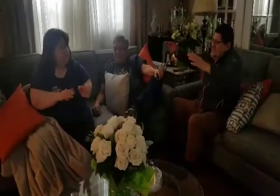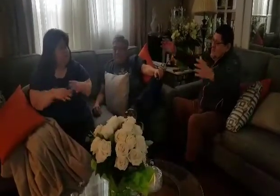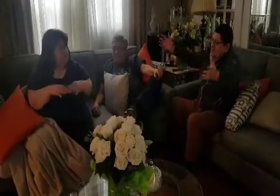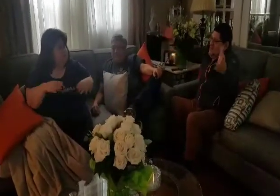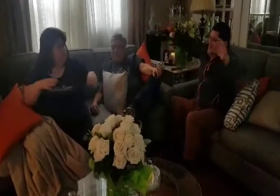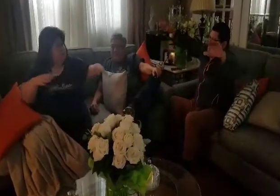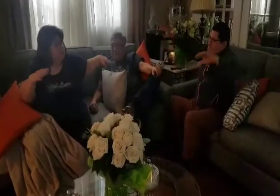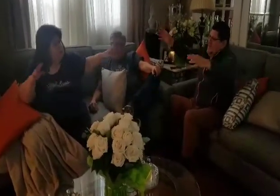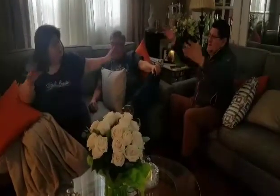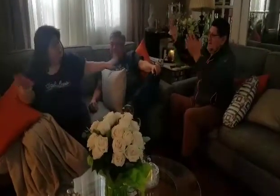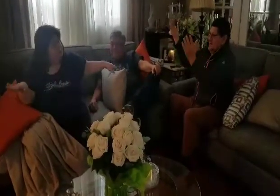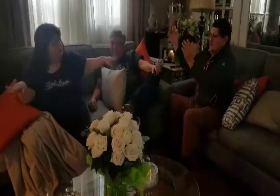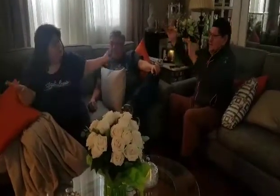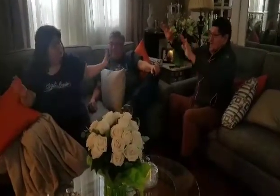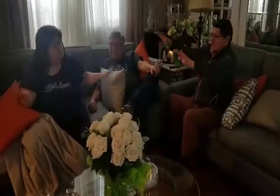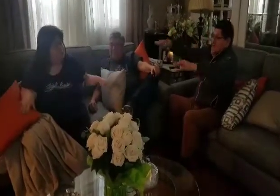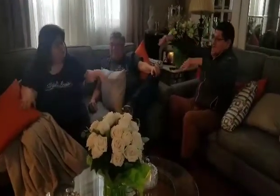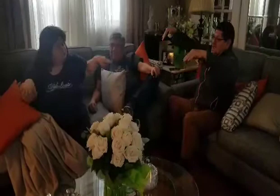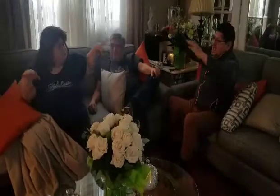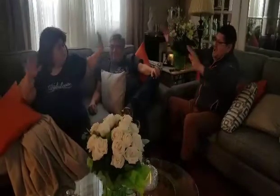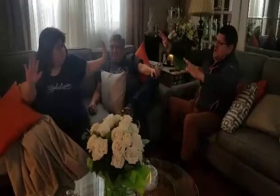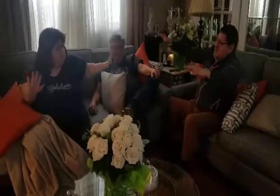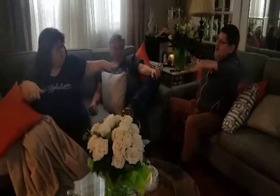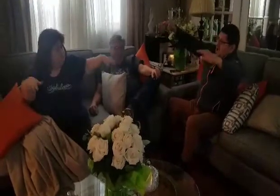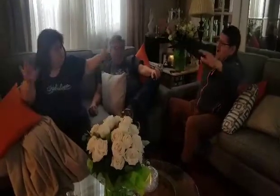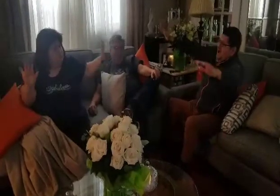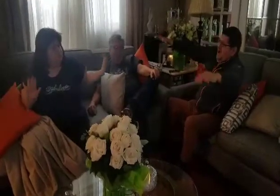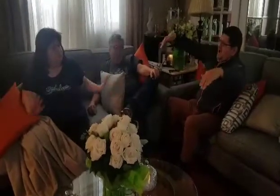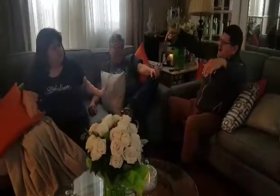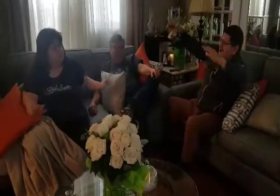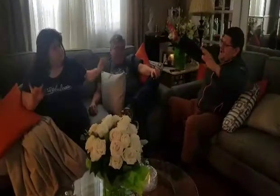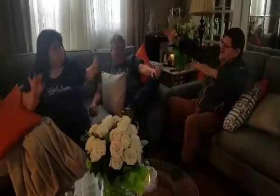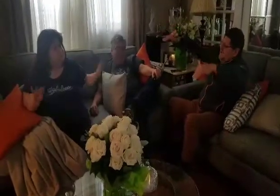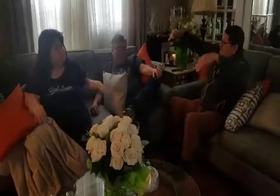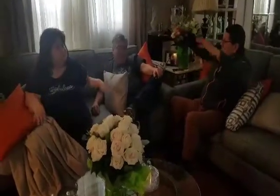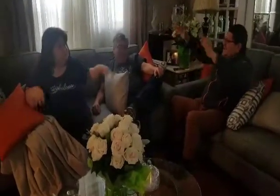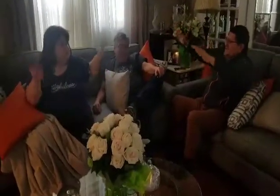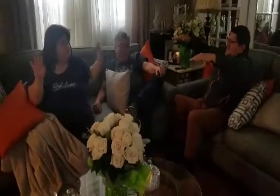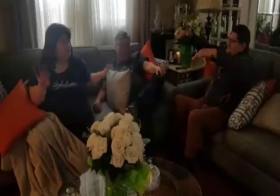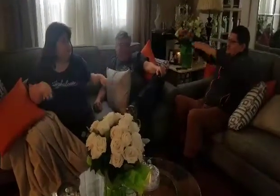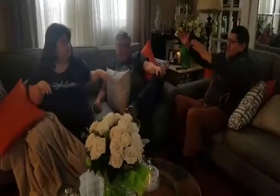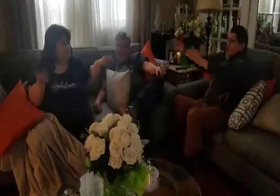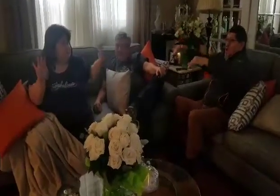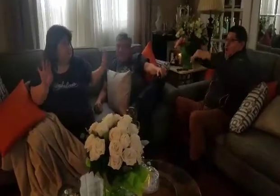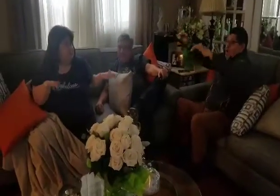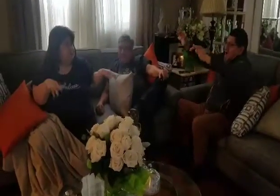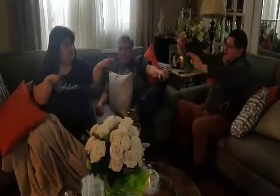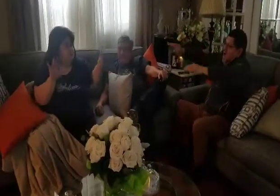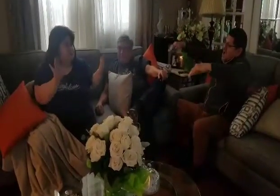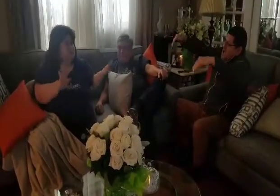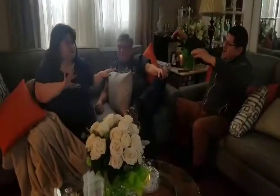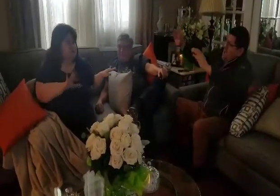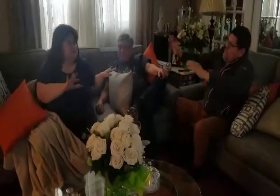where You'll find me, oh, somewhere